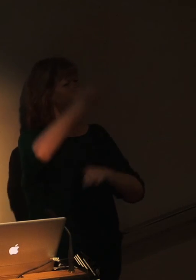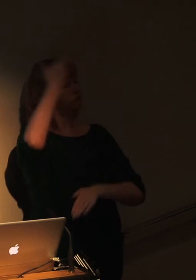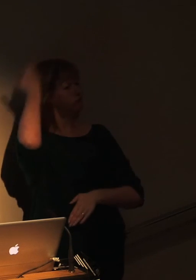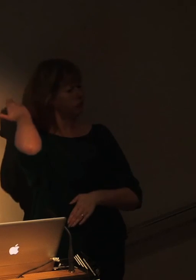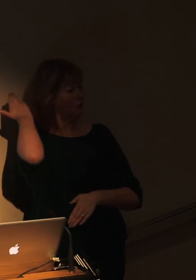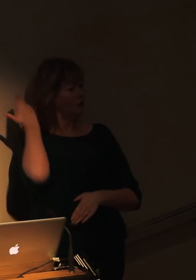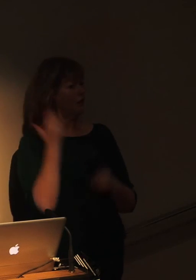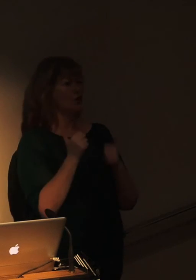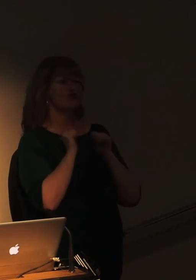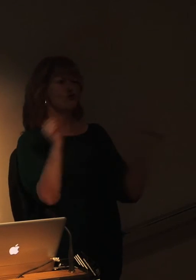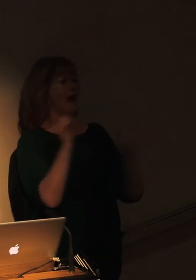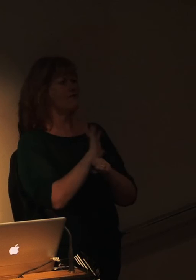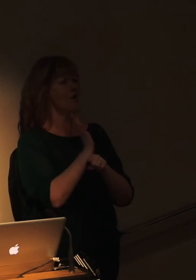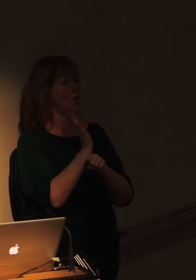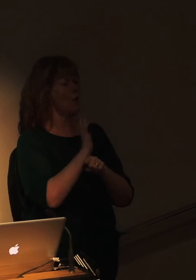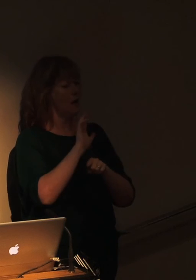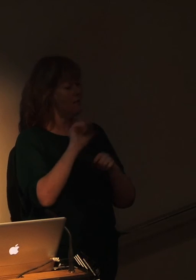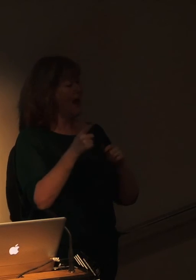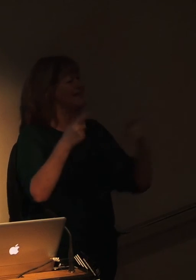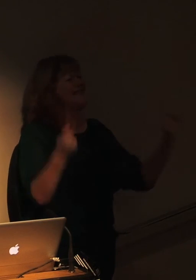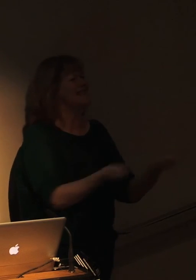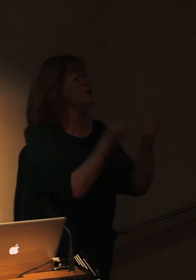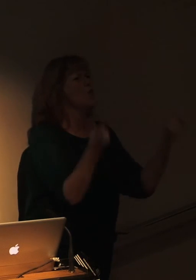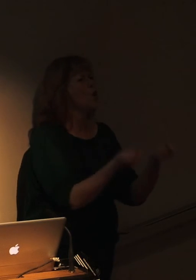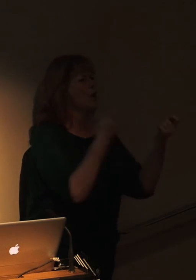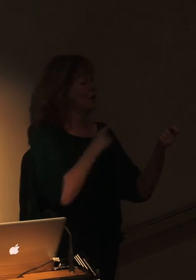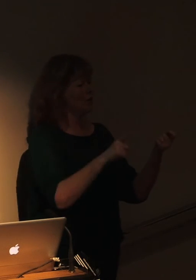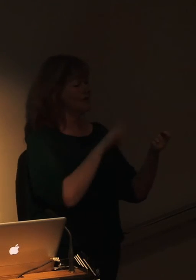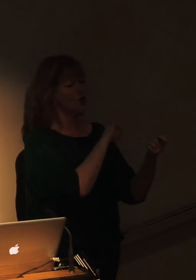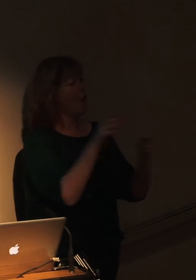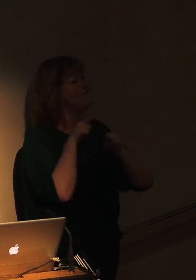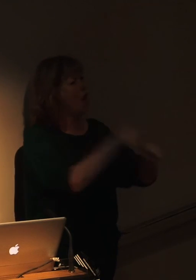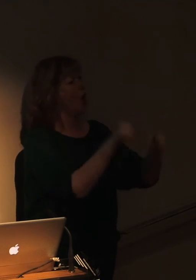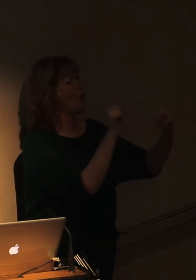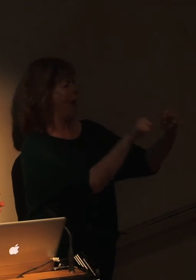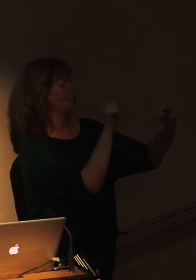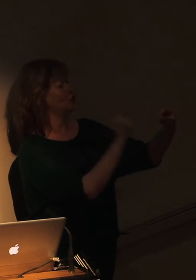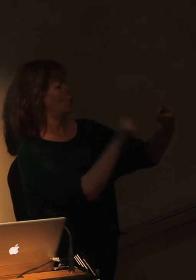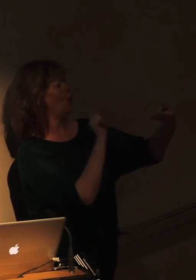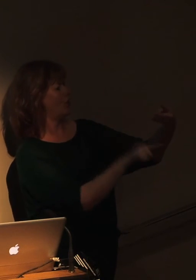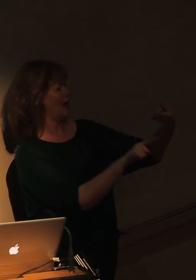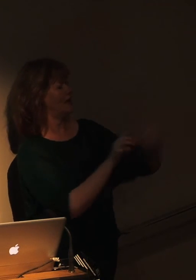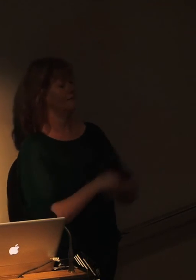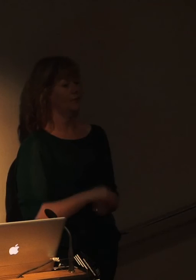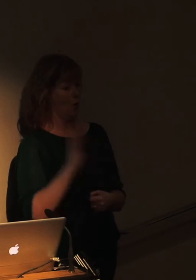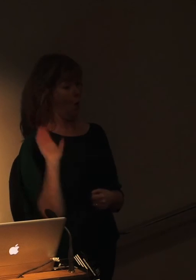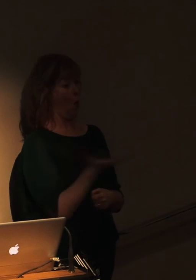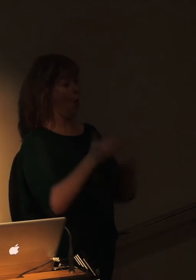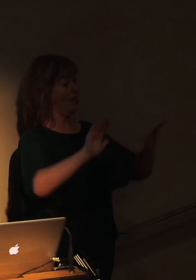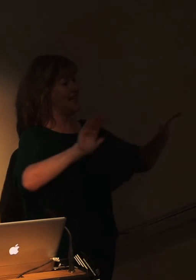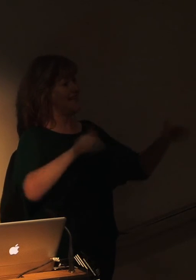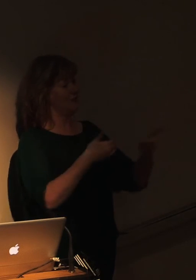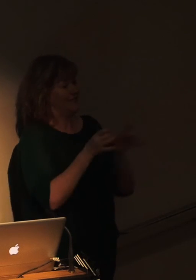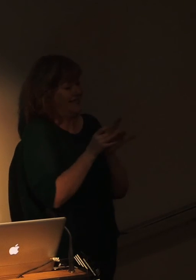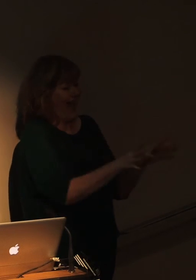the box office. And the reason why is it didn't tell story in the standard story form. Now, all of those intros you saw, story